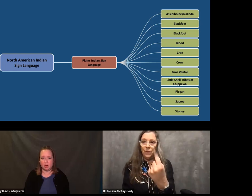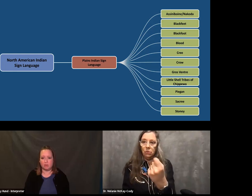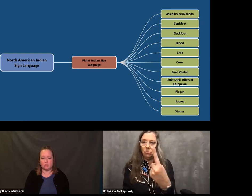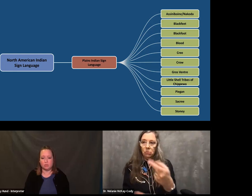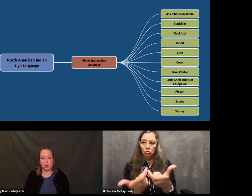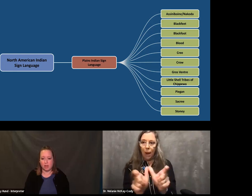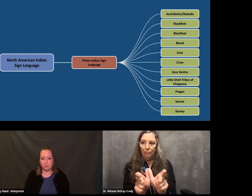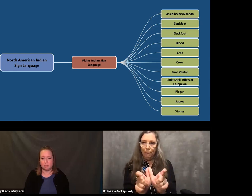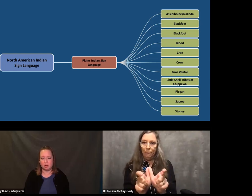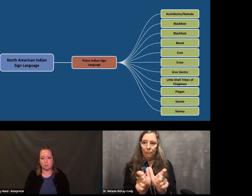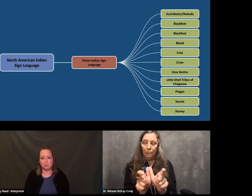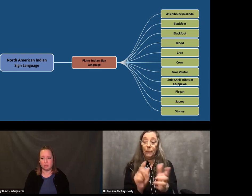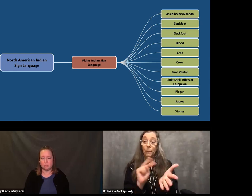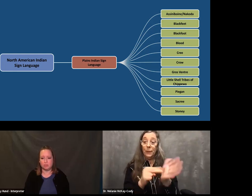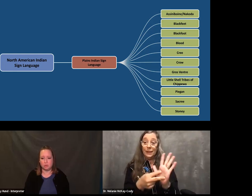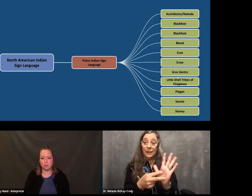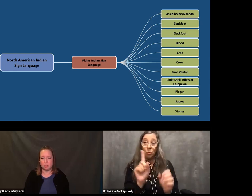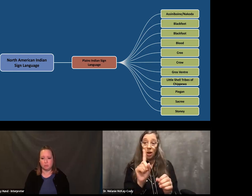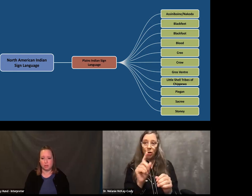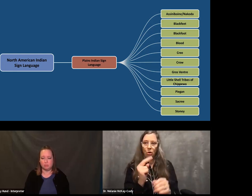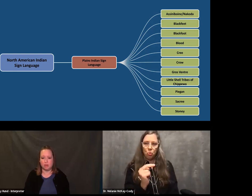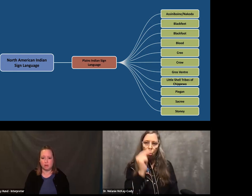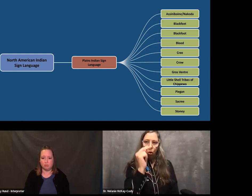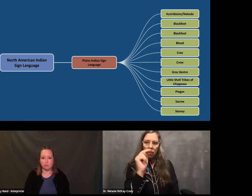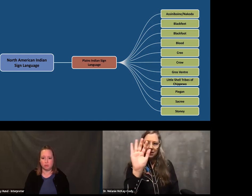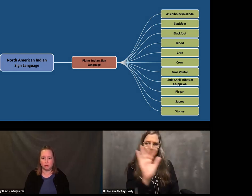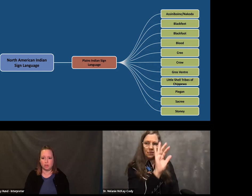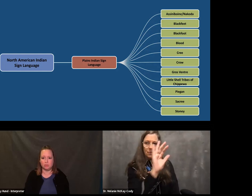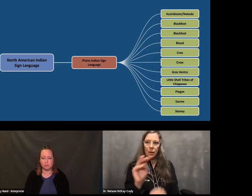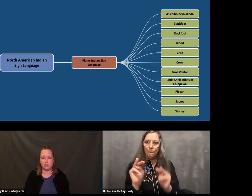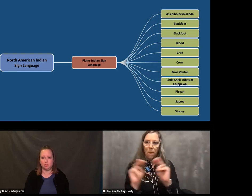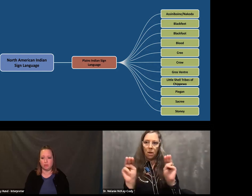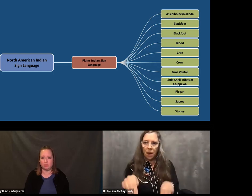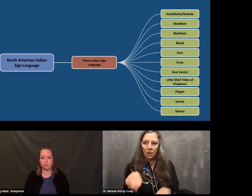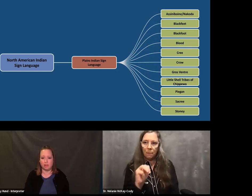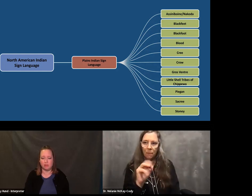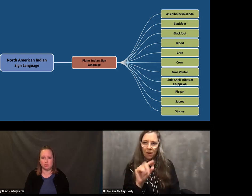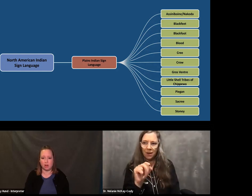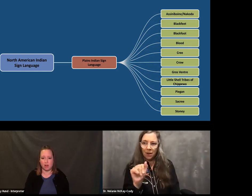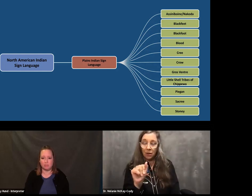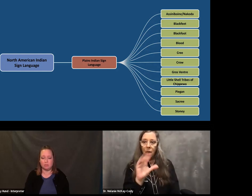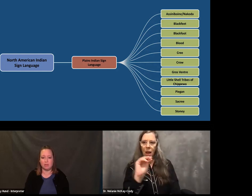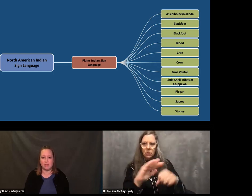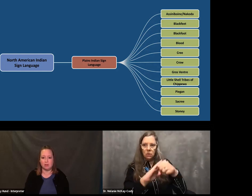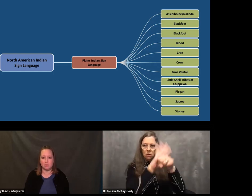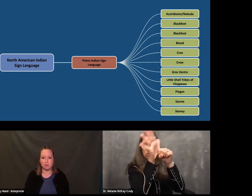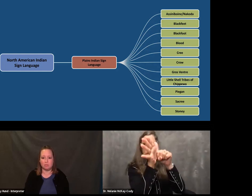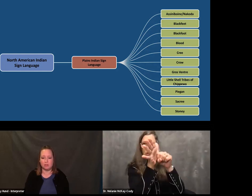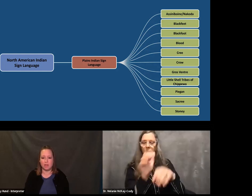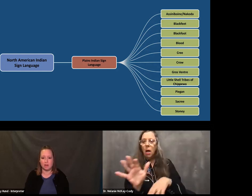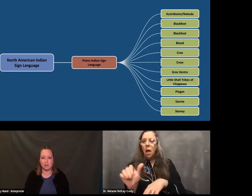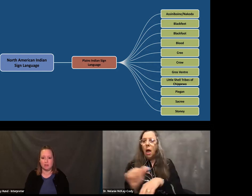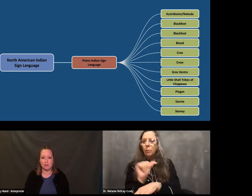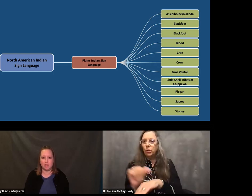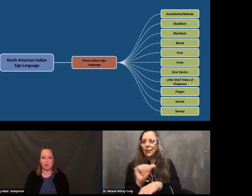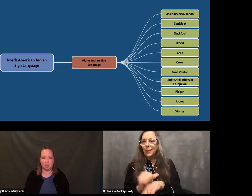green are the tribes Charles Russell associated with. We know for sure he associated with 11 tribes, many in northern